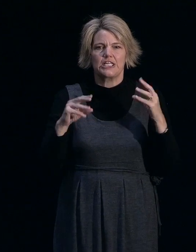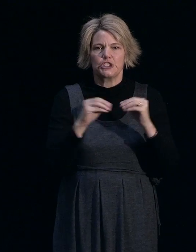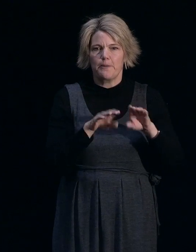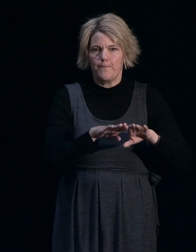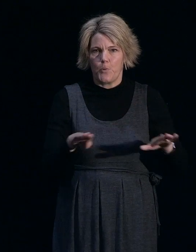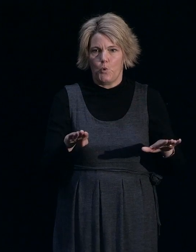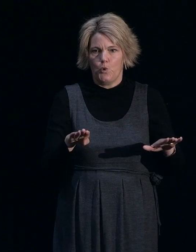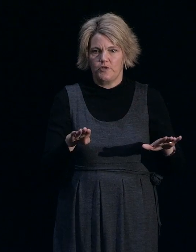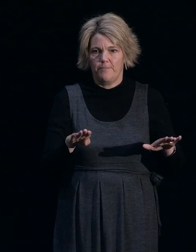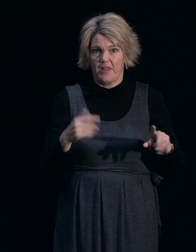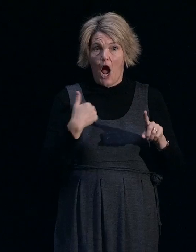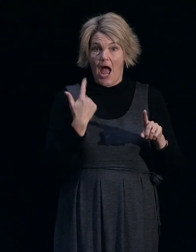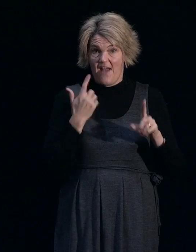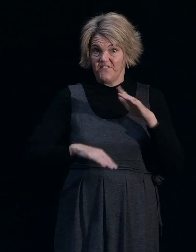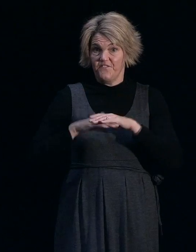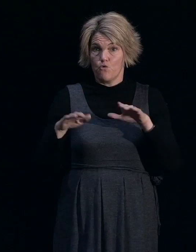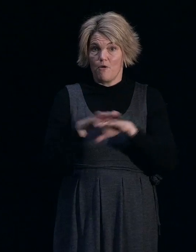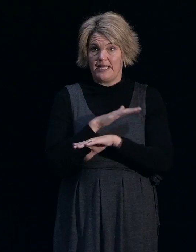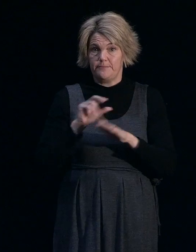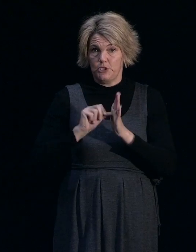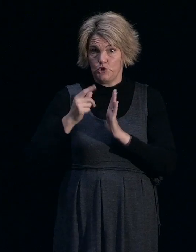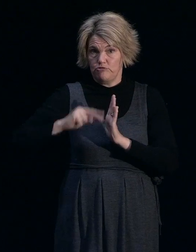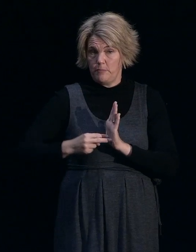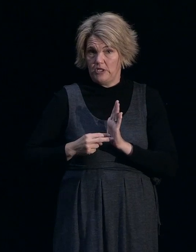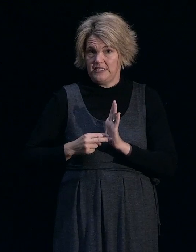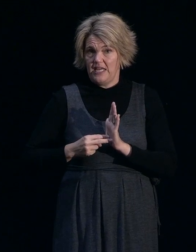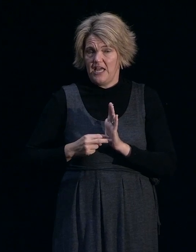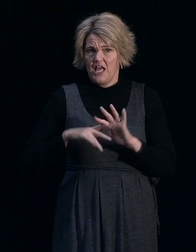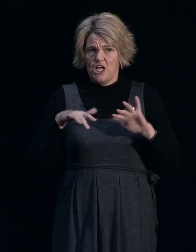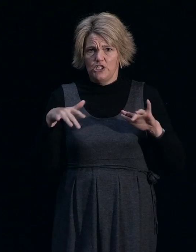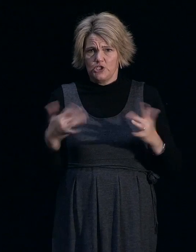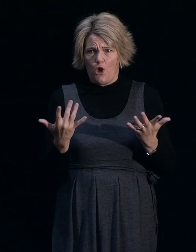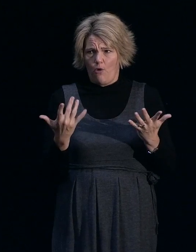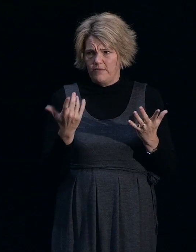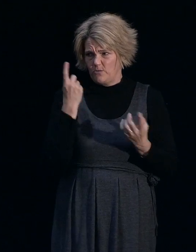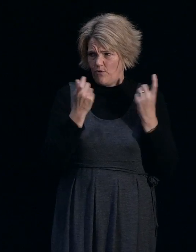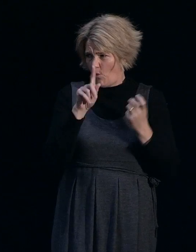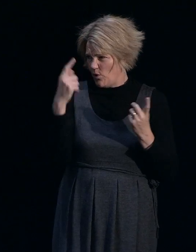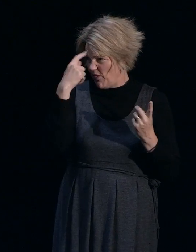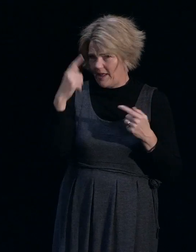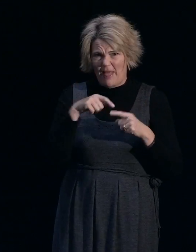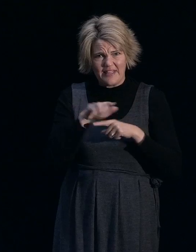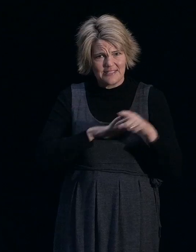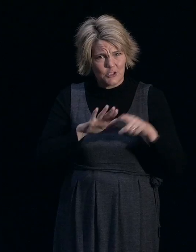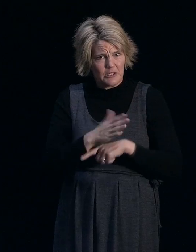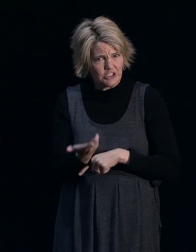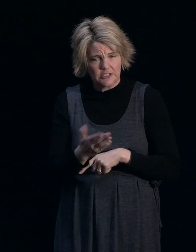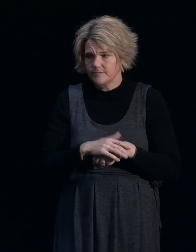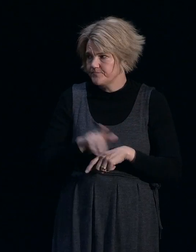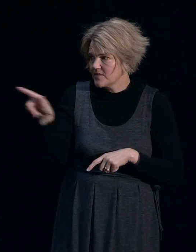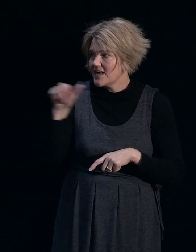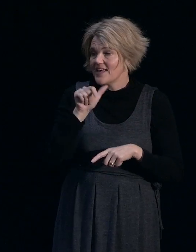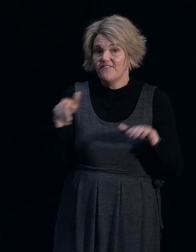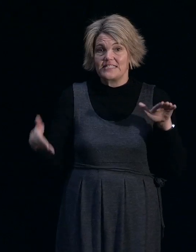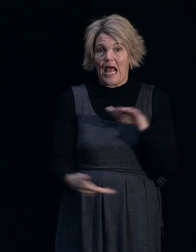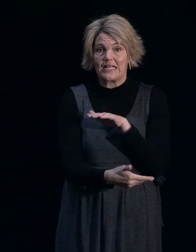And I have a full replacement policy. So what are your thoughts on that? If it's under the EQC cap, then